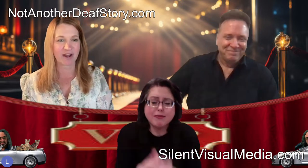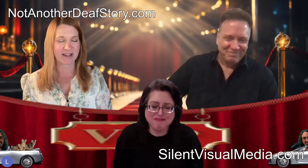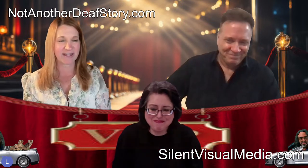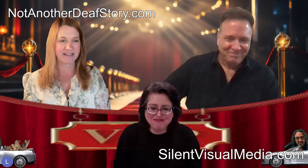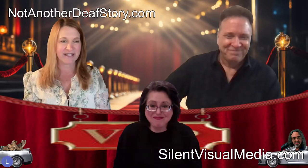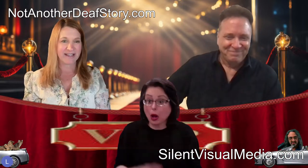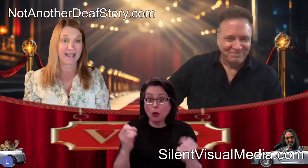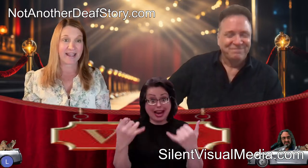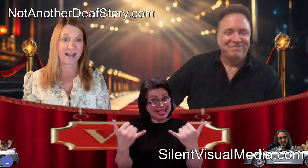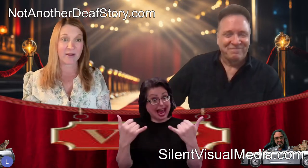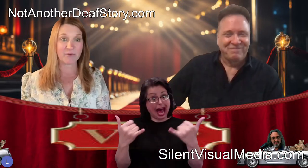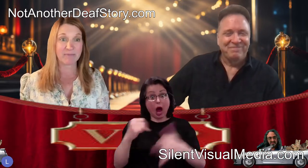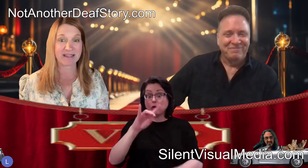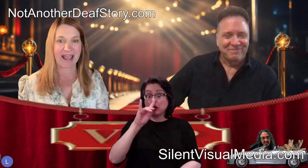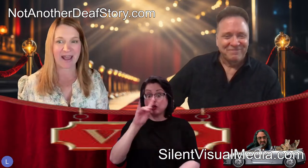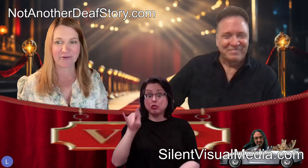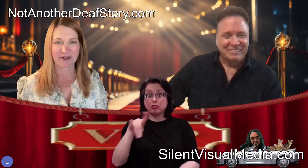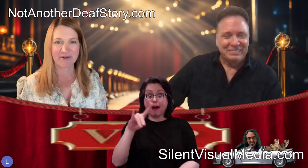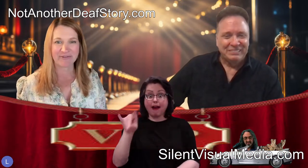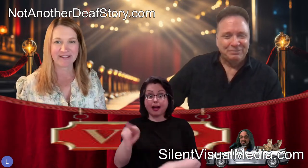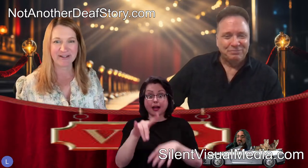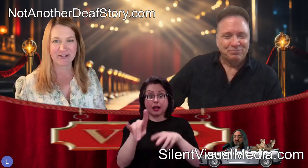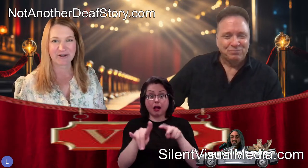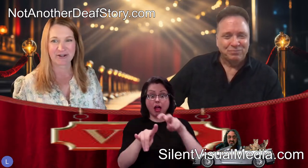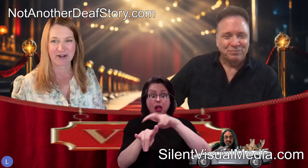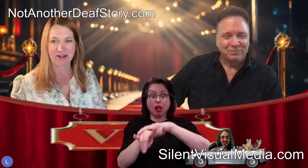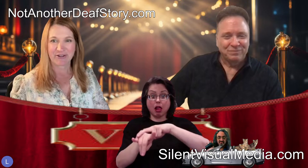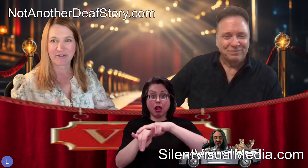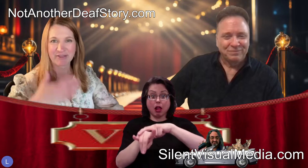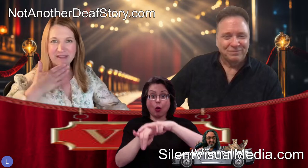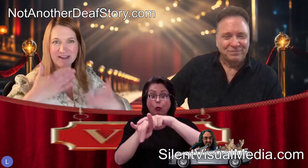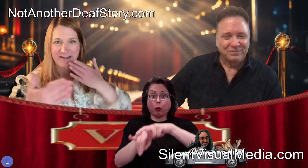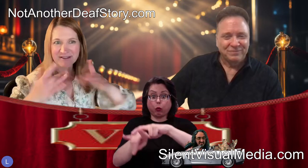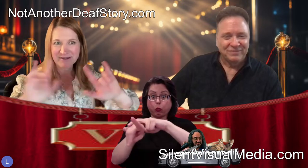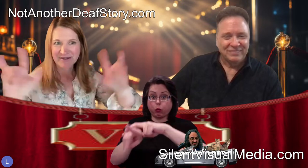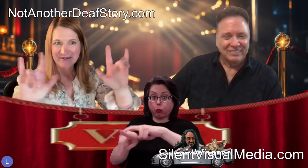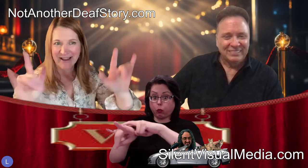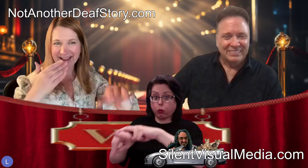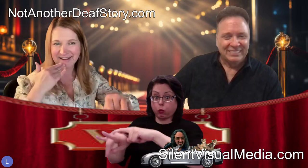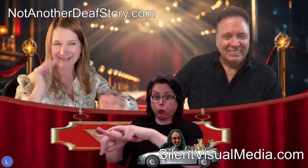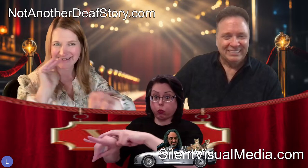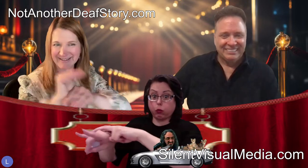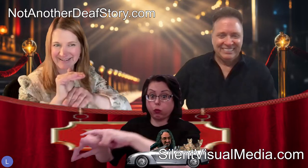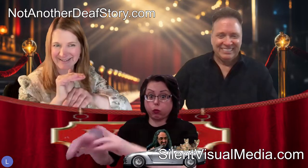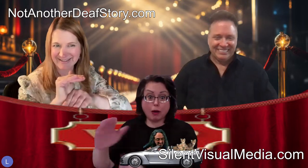dragon, and I will be out of here. So thank you, and good night.